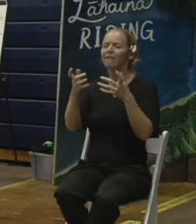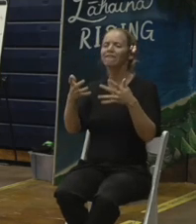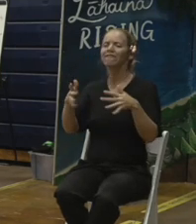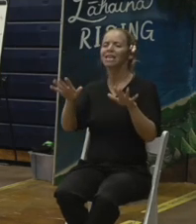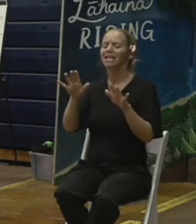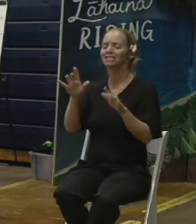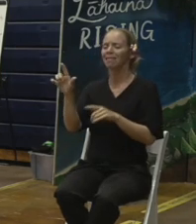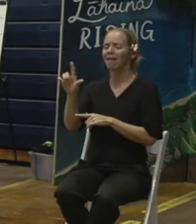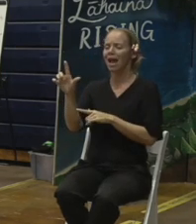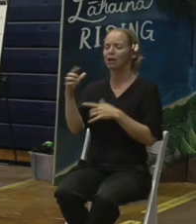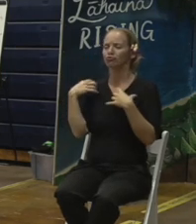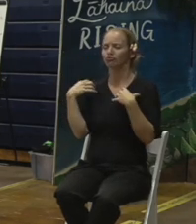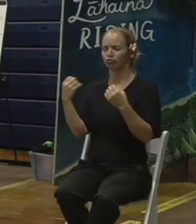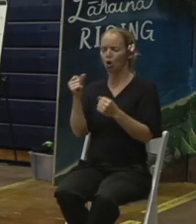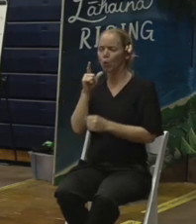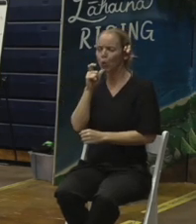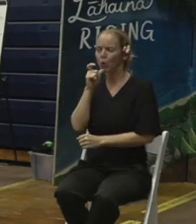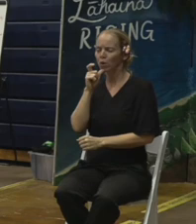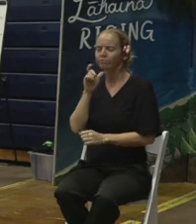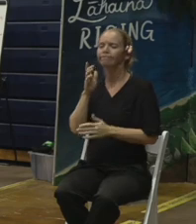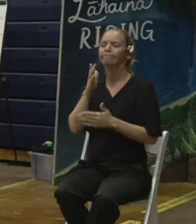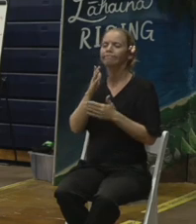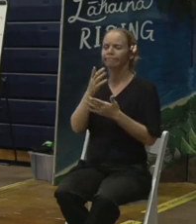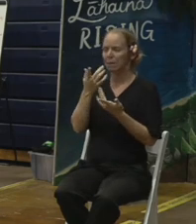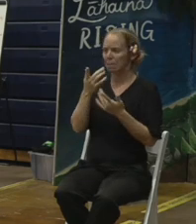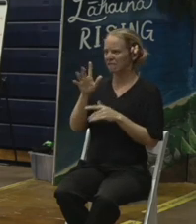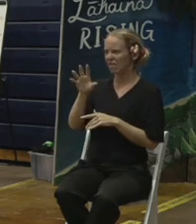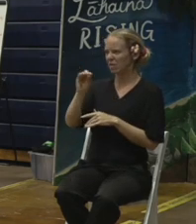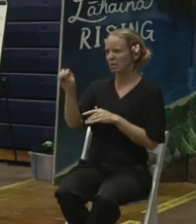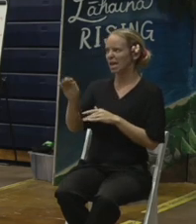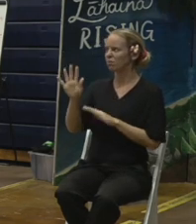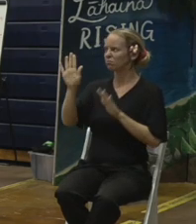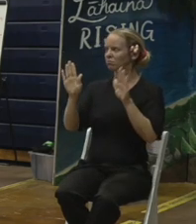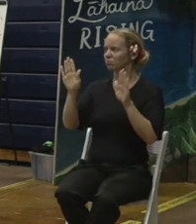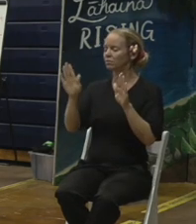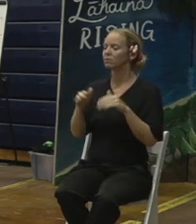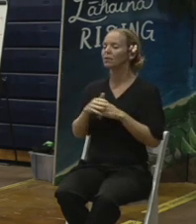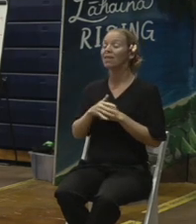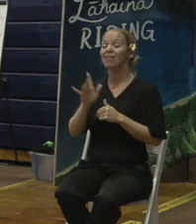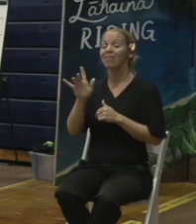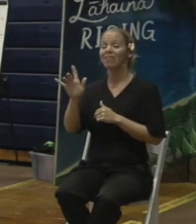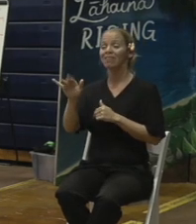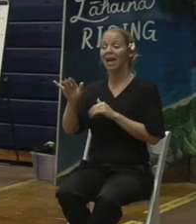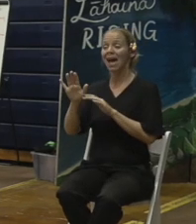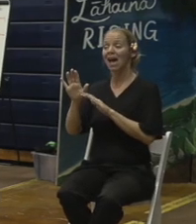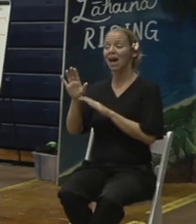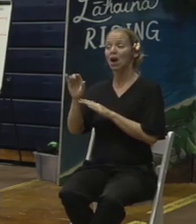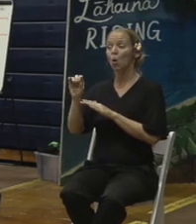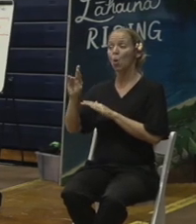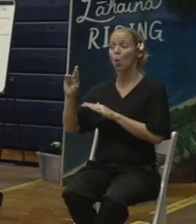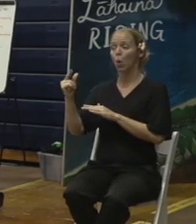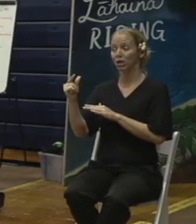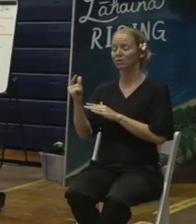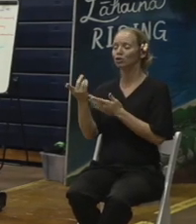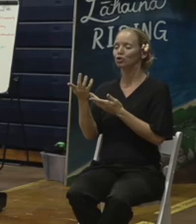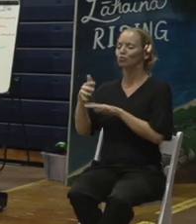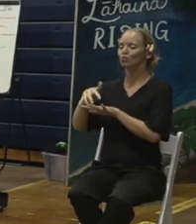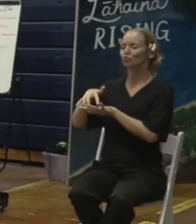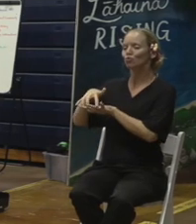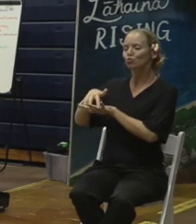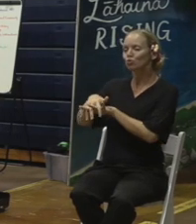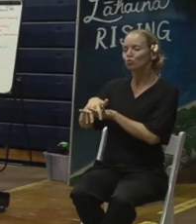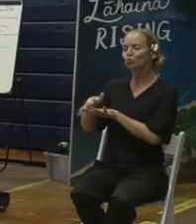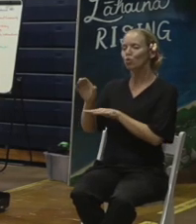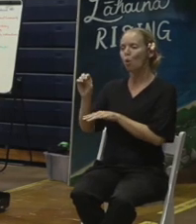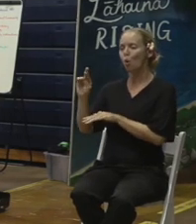Oh, terrific. Lahaina Strong, one of your most respected grassroots organizations here in the West